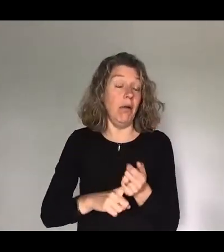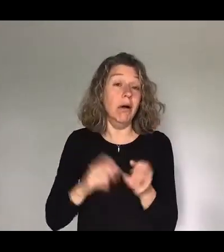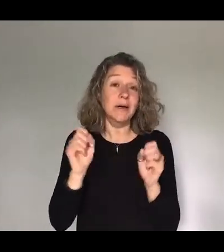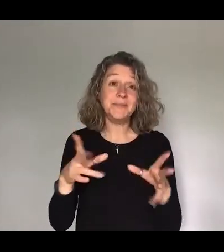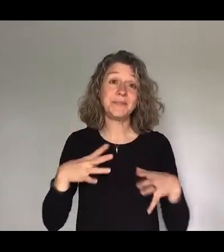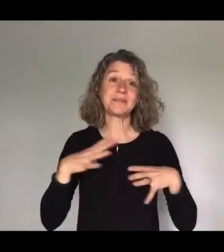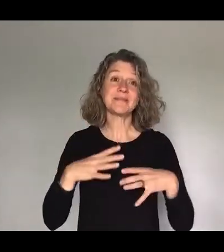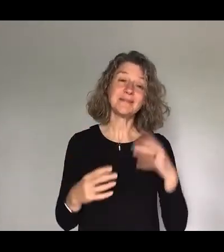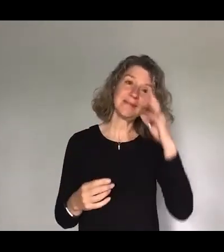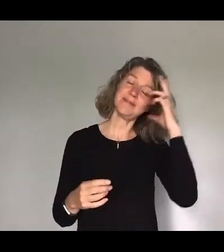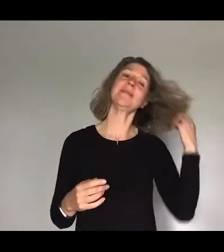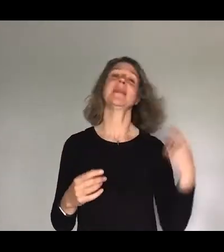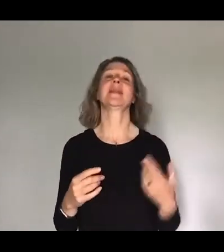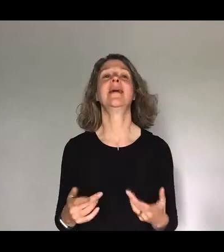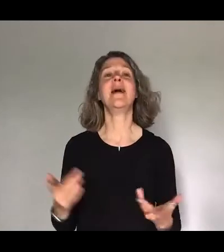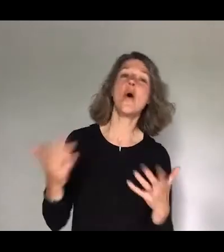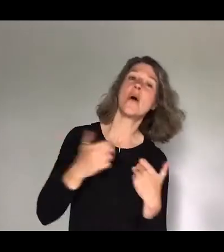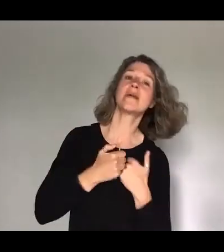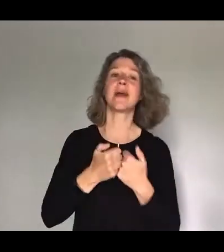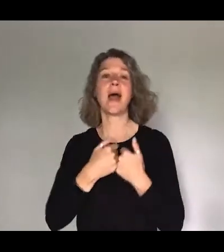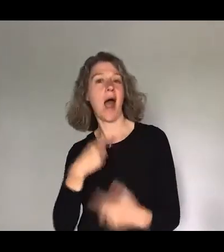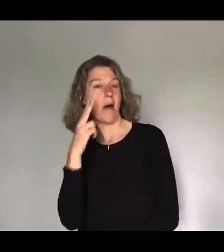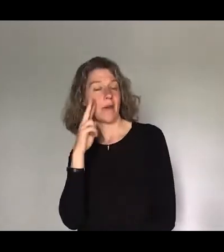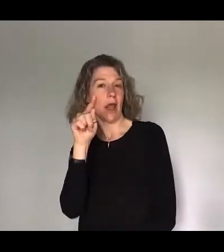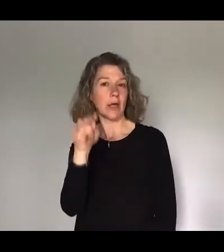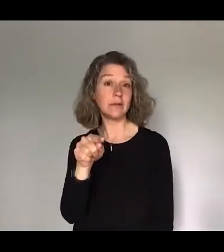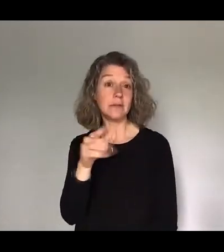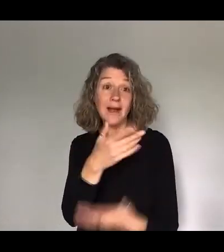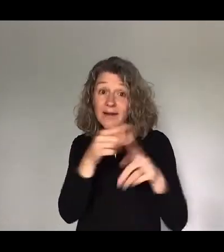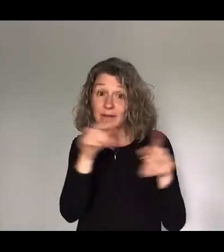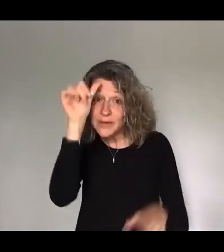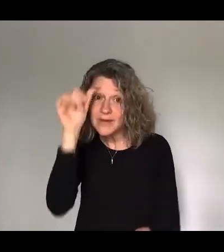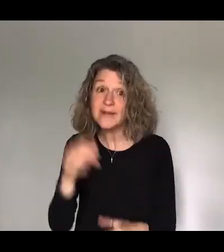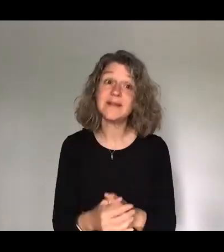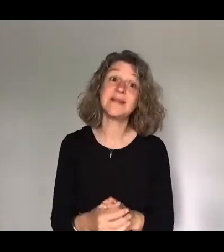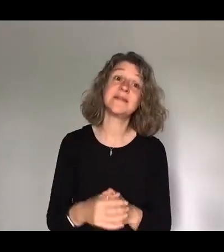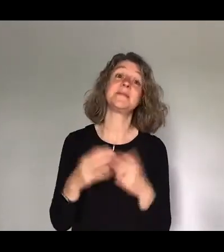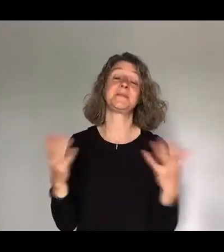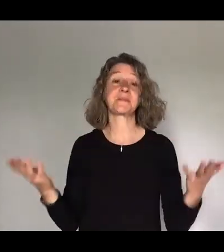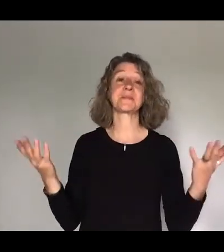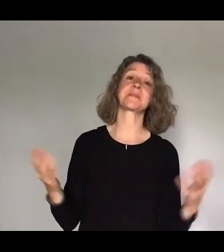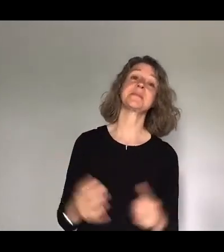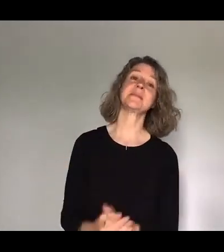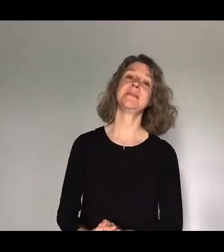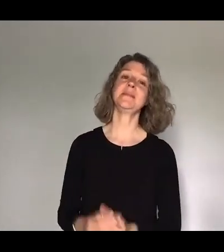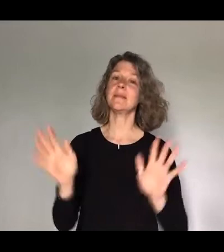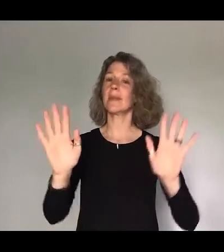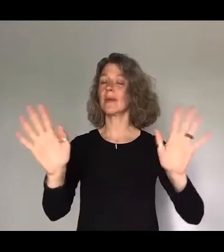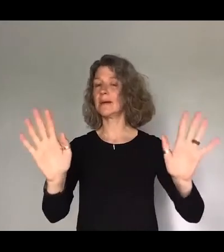darling I'm gonna keep an eye on your movement does anyone know this river improvement guys I needed you to join in